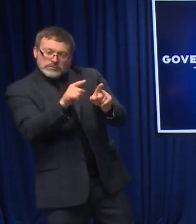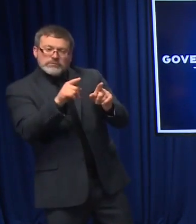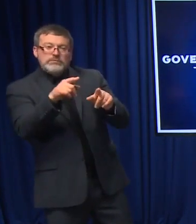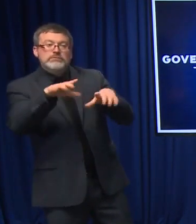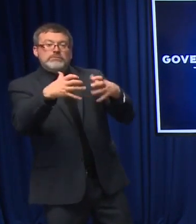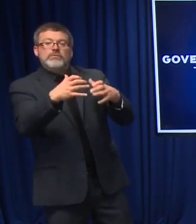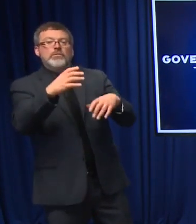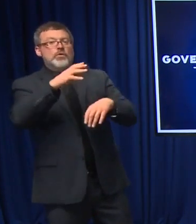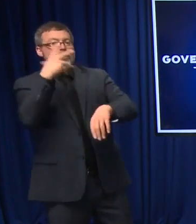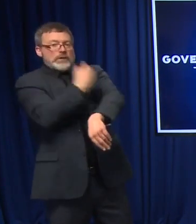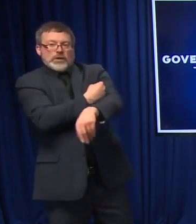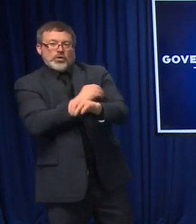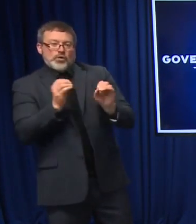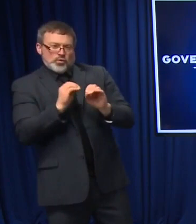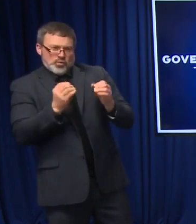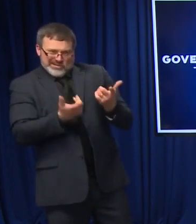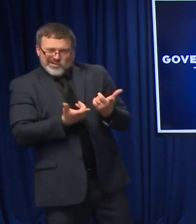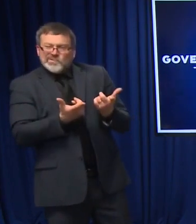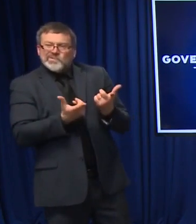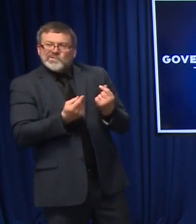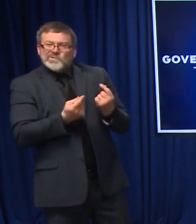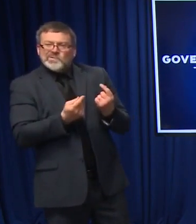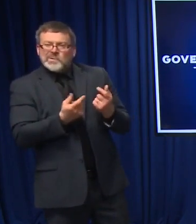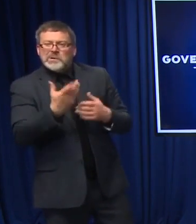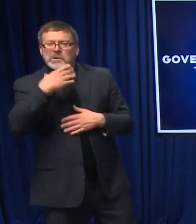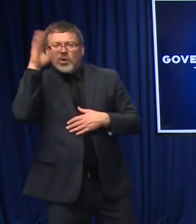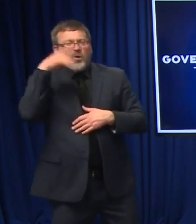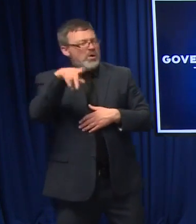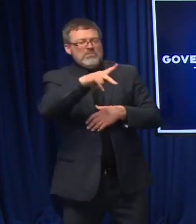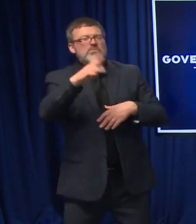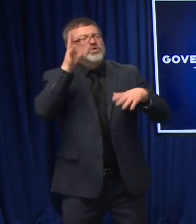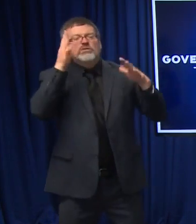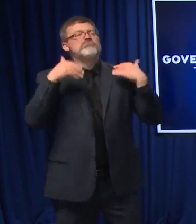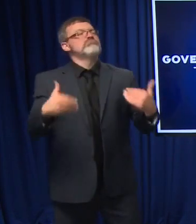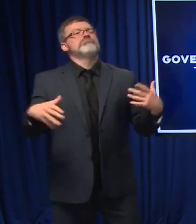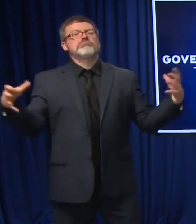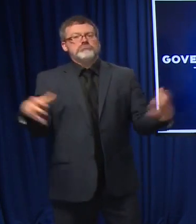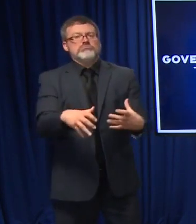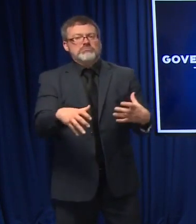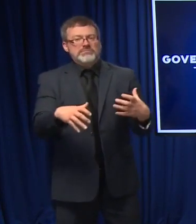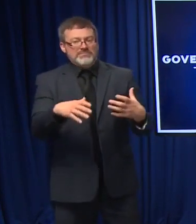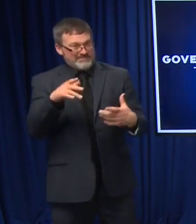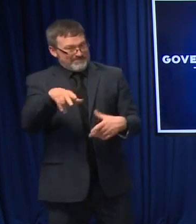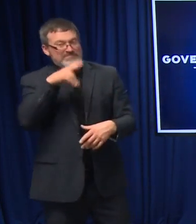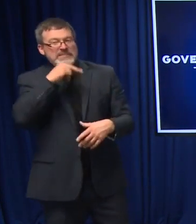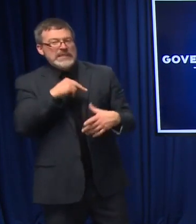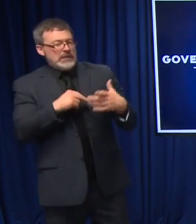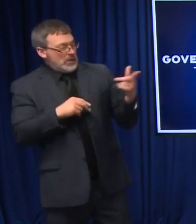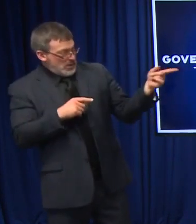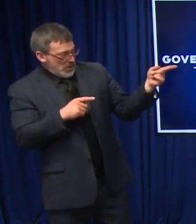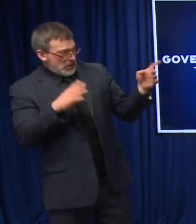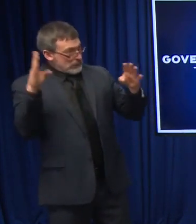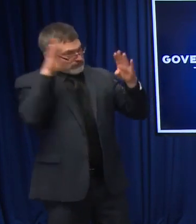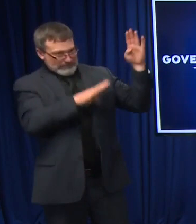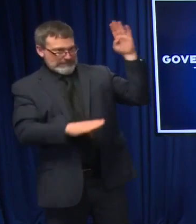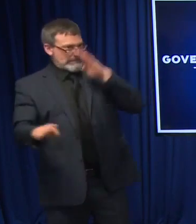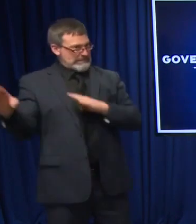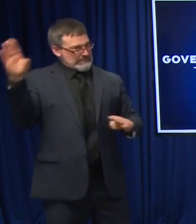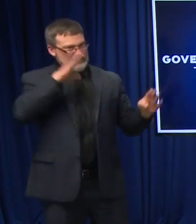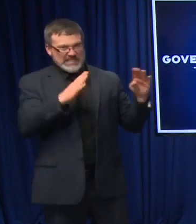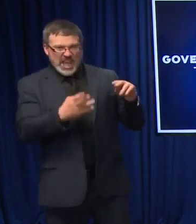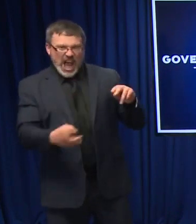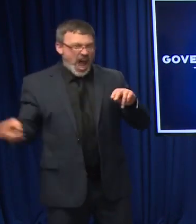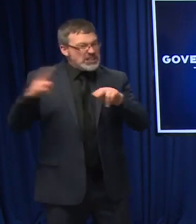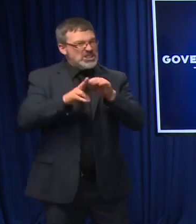know, people will gather as they should for Thanksgiving, but how concerned are you about this as a driver of cases? Yeah, so I think, remember back to last year over the holidays,